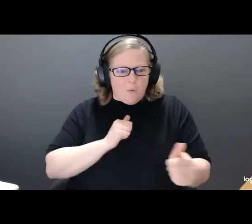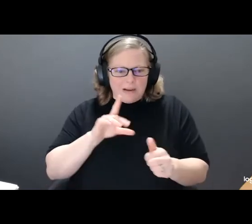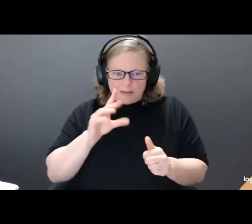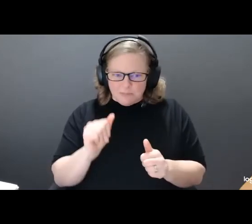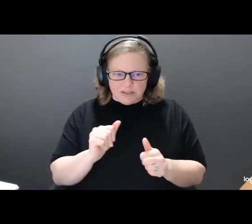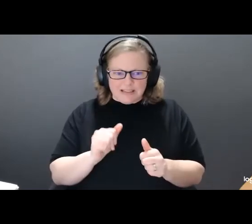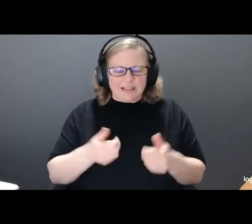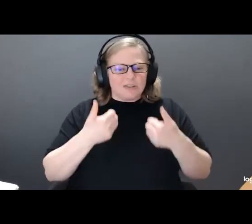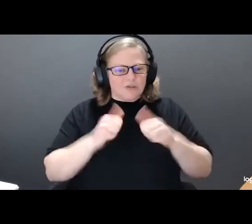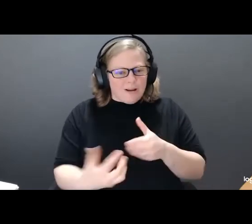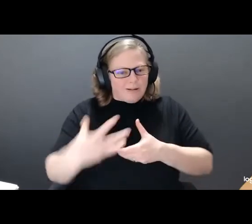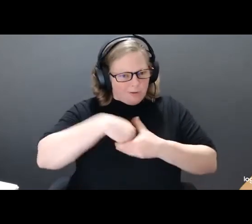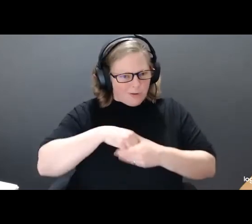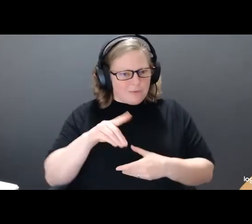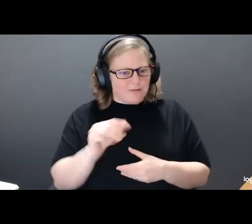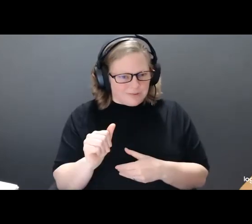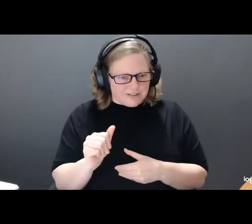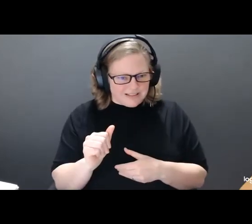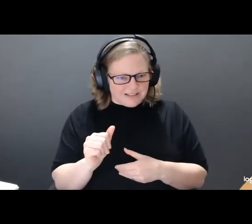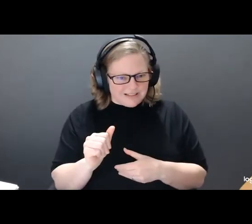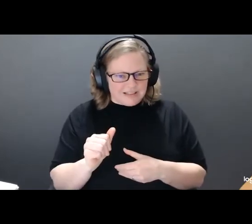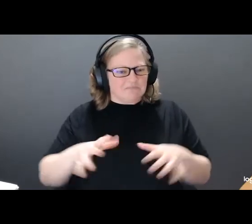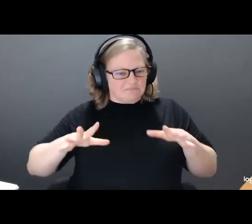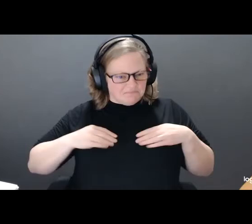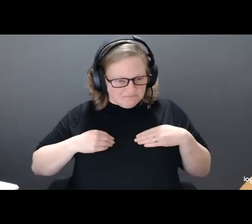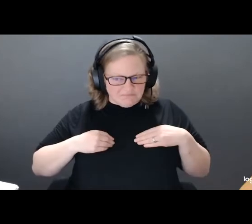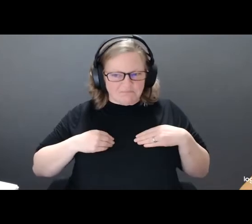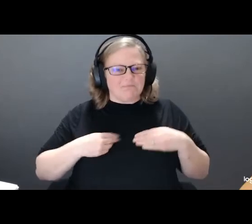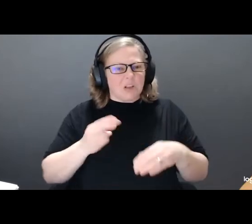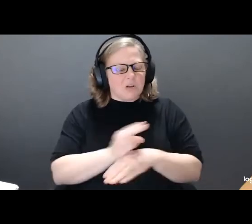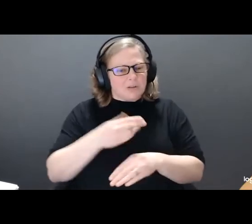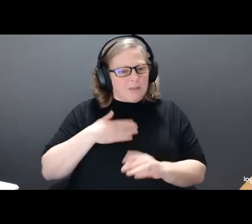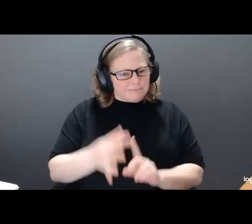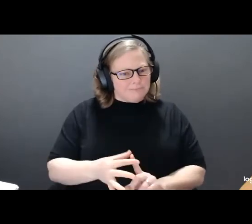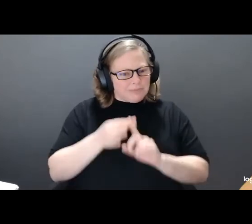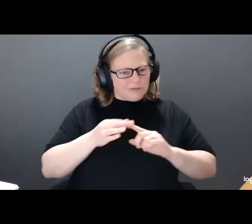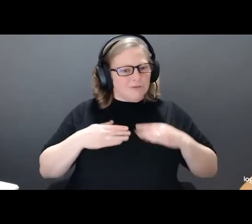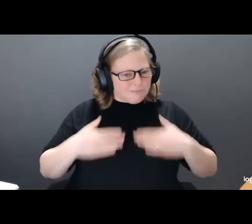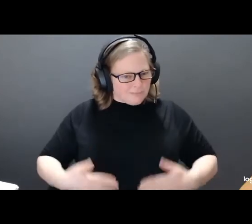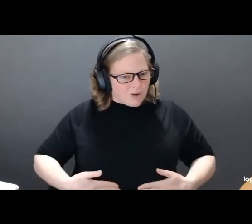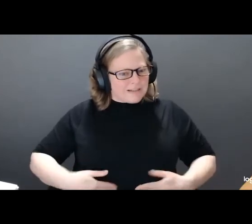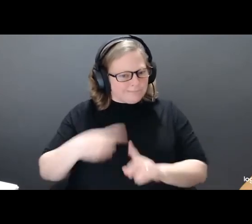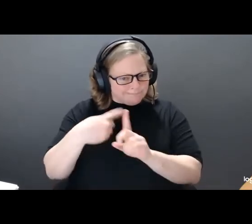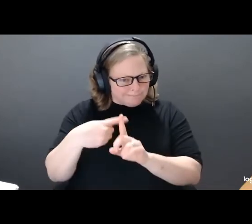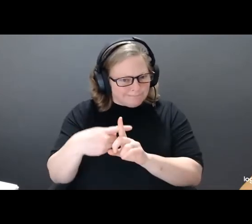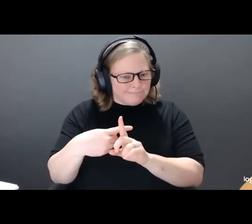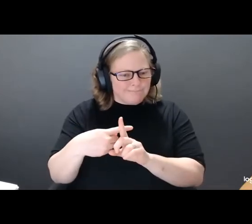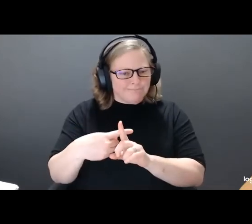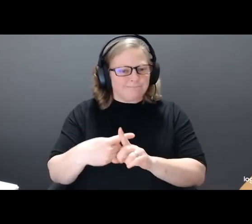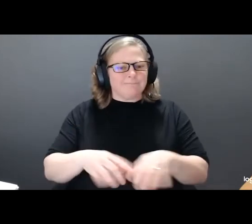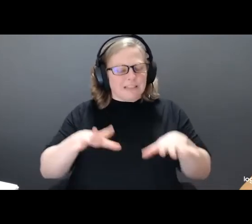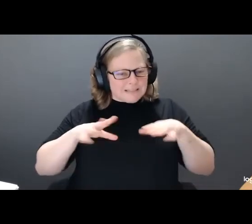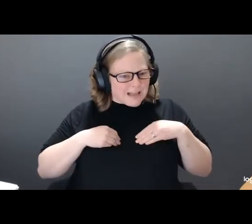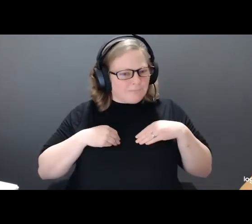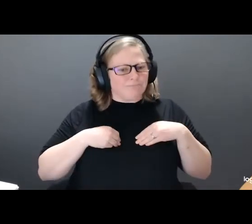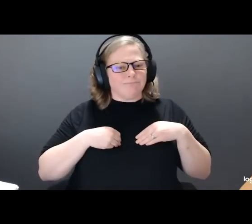rather than away from it. I had to find a way to use my unique physicality as an asset. I could embrace that vulnerability, that